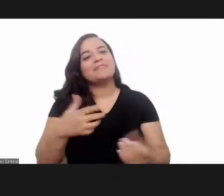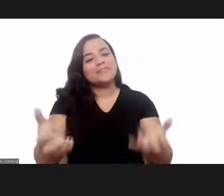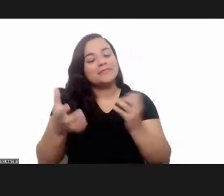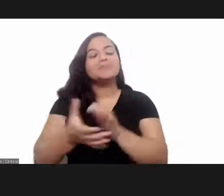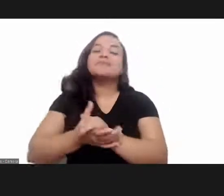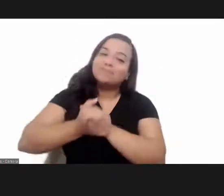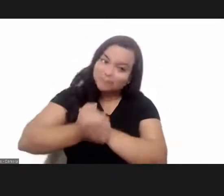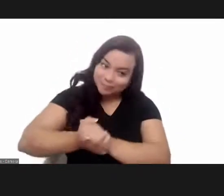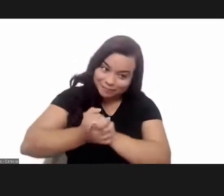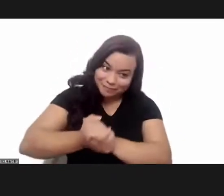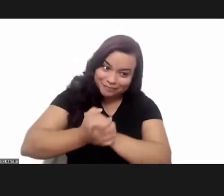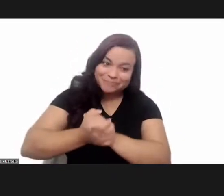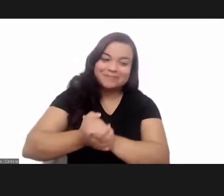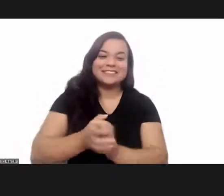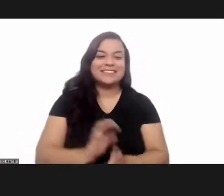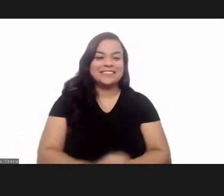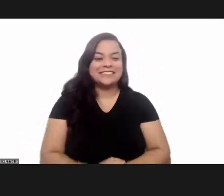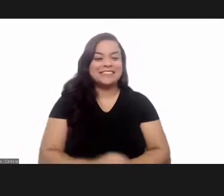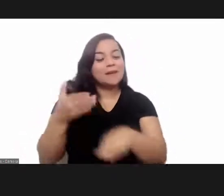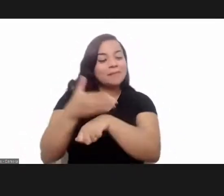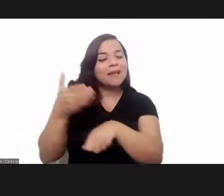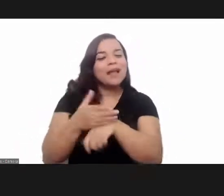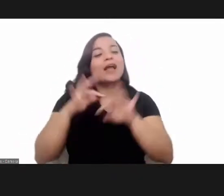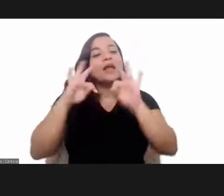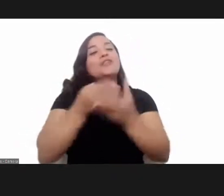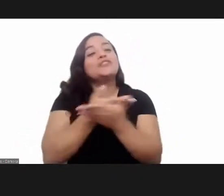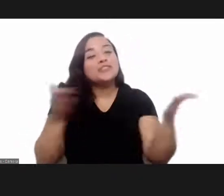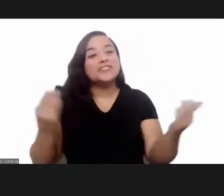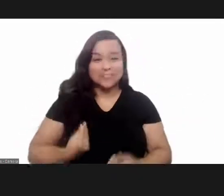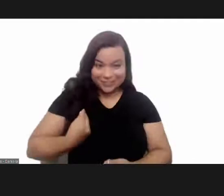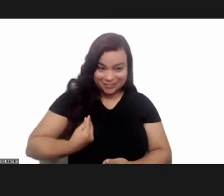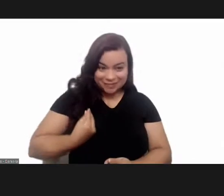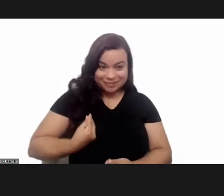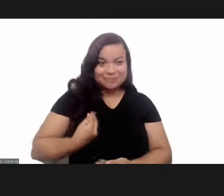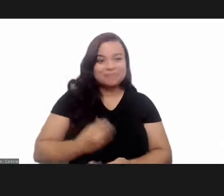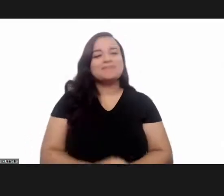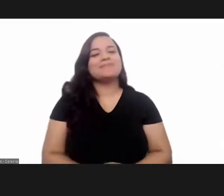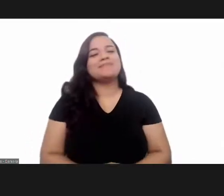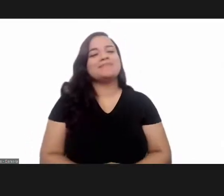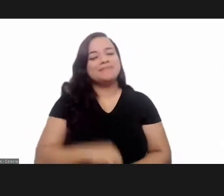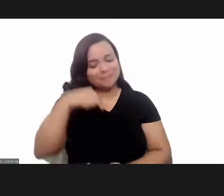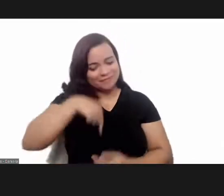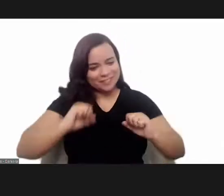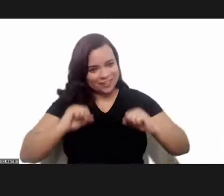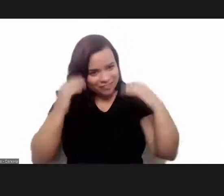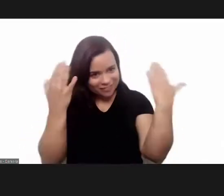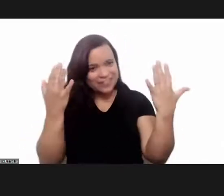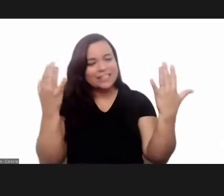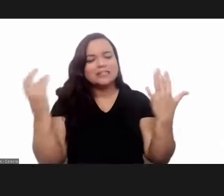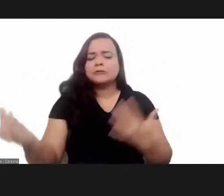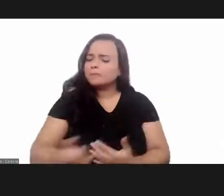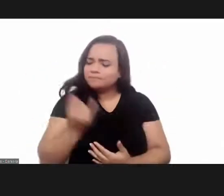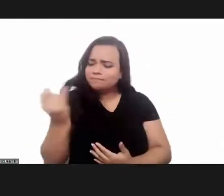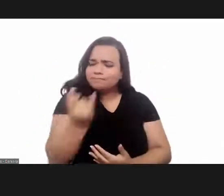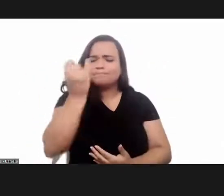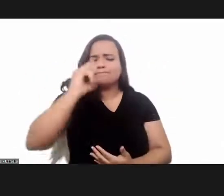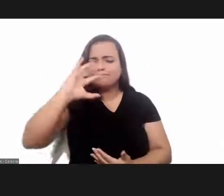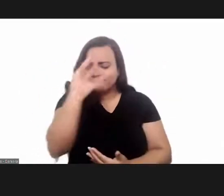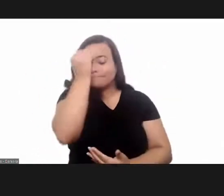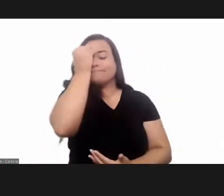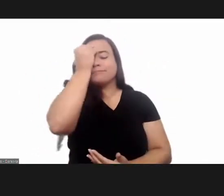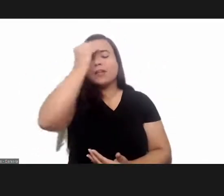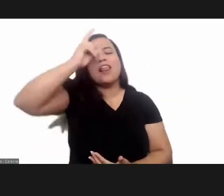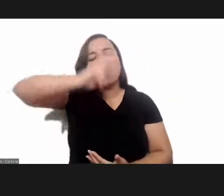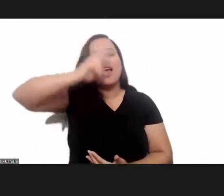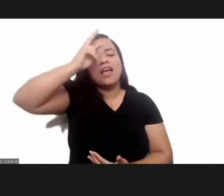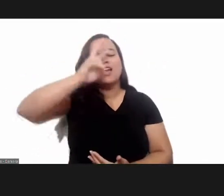i wish to greet greet the participants and salute the speakers in this event which celebrates